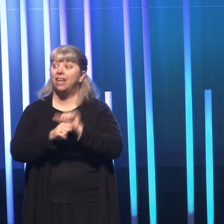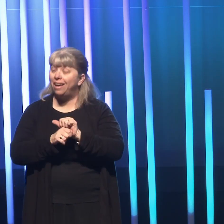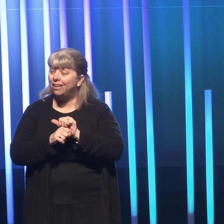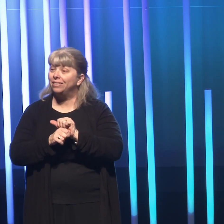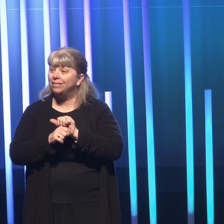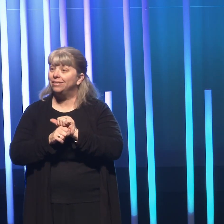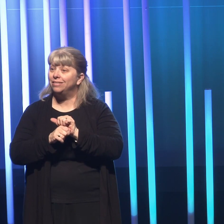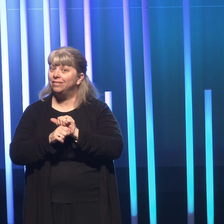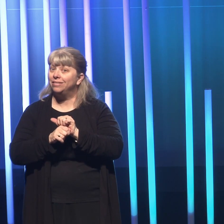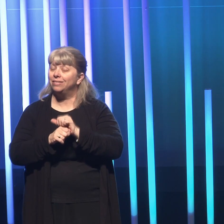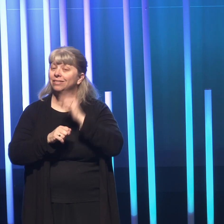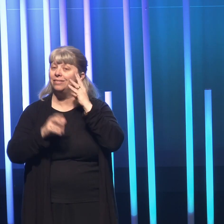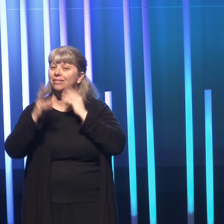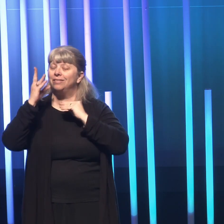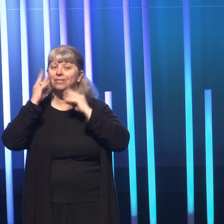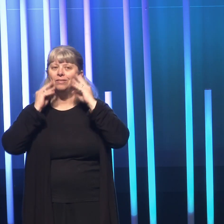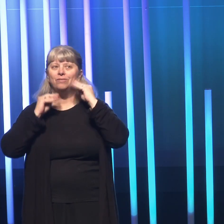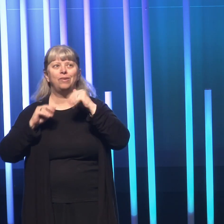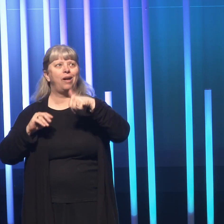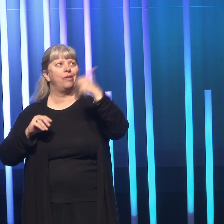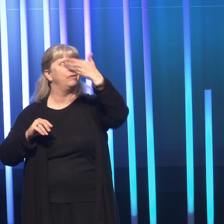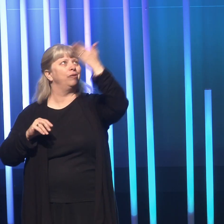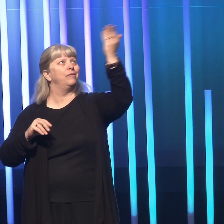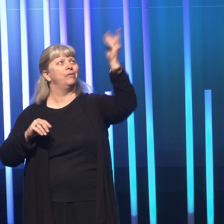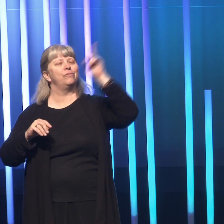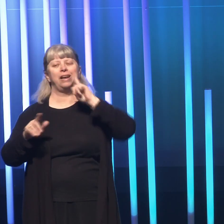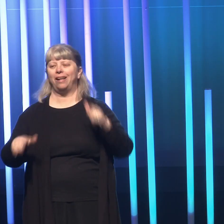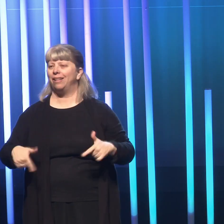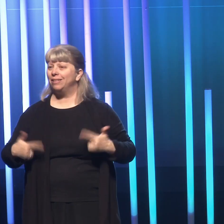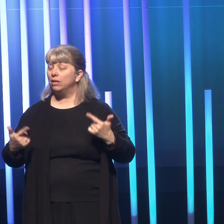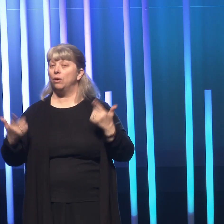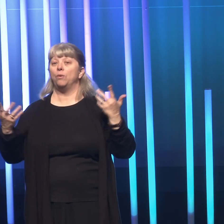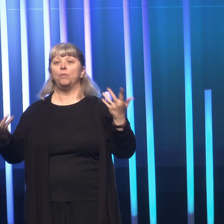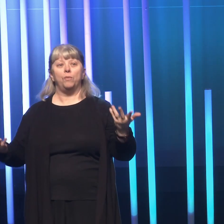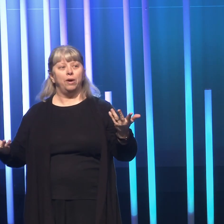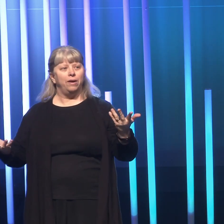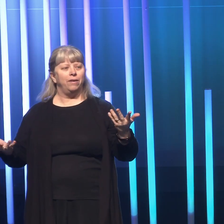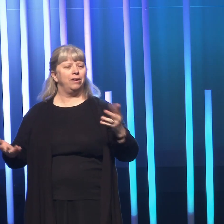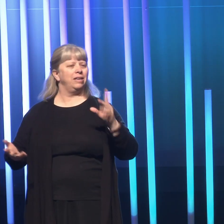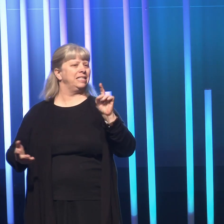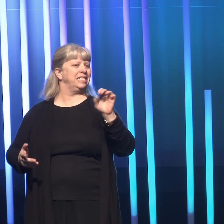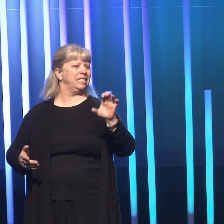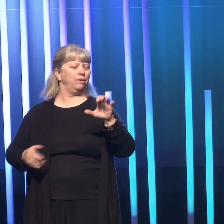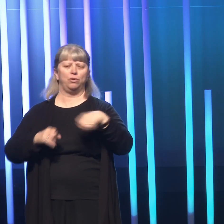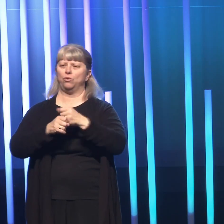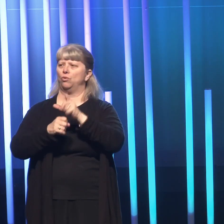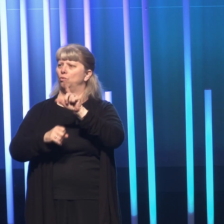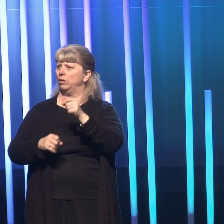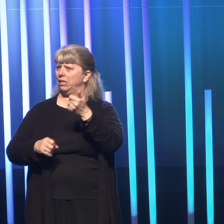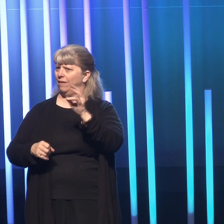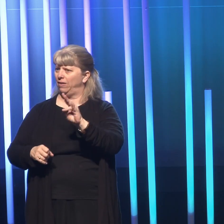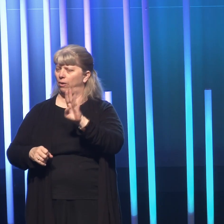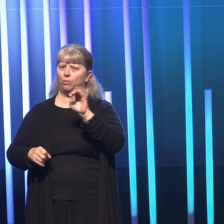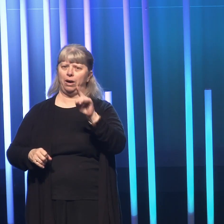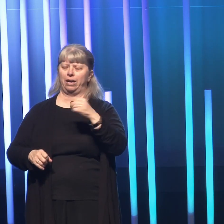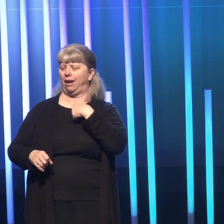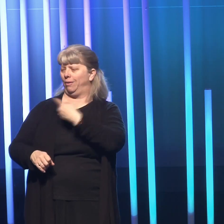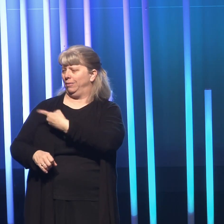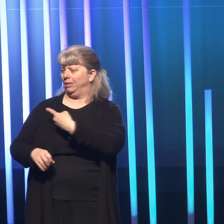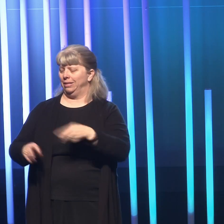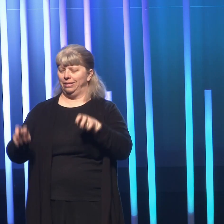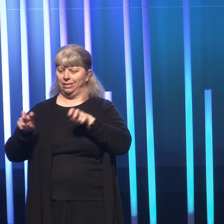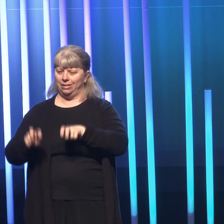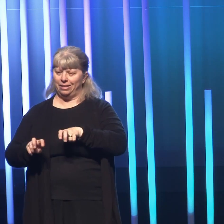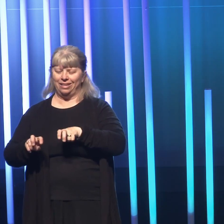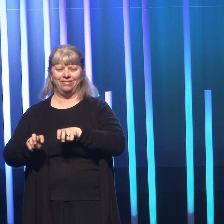they were experiences of another reality. Well, in December of 2017, Brad and I were sitting on the couch,